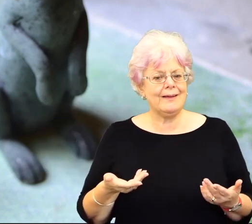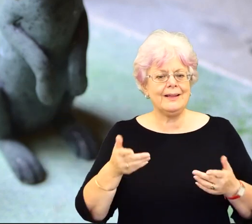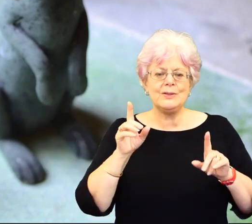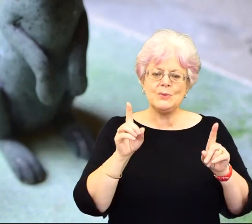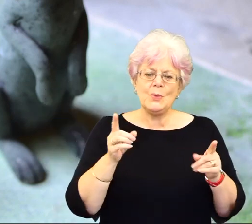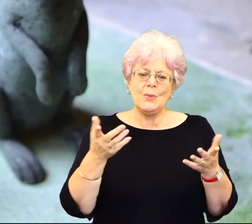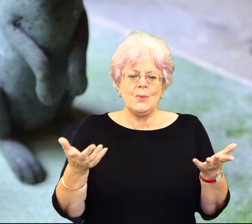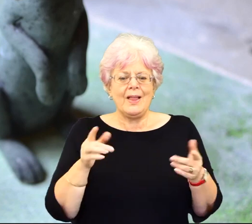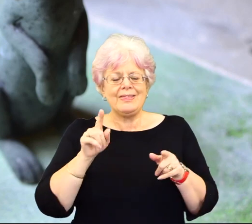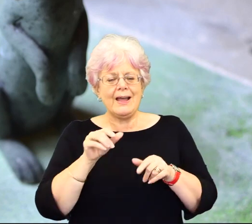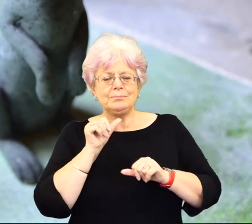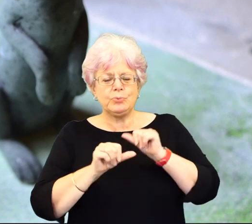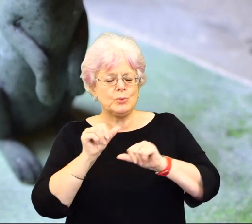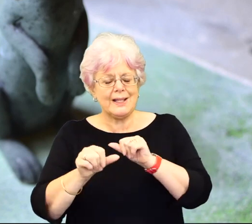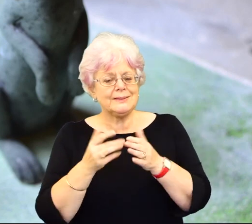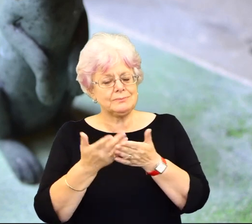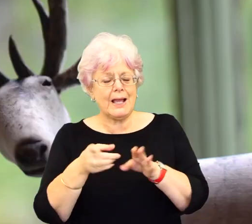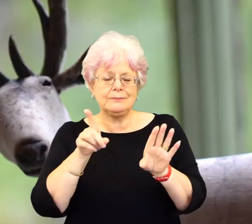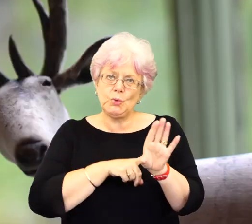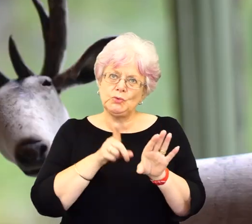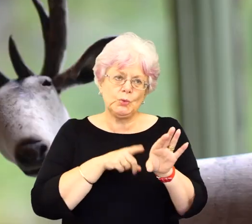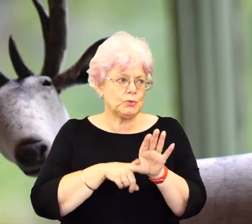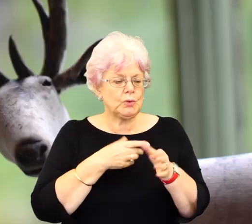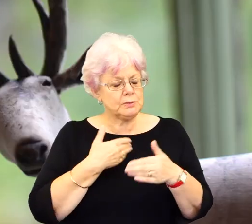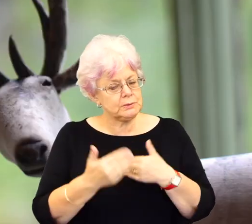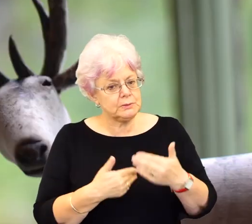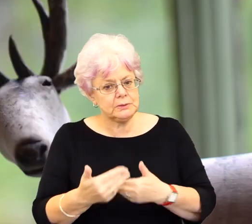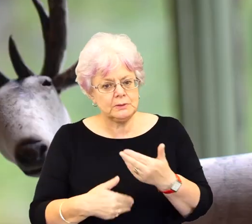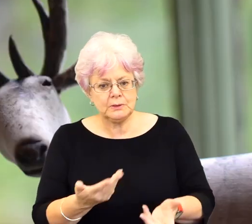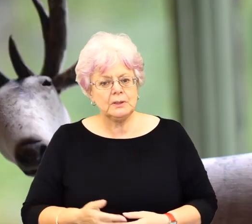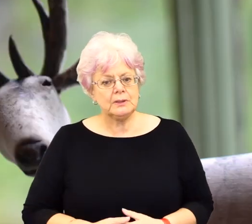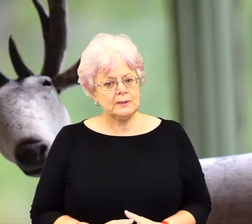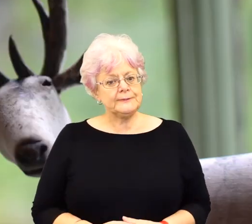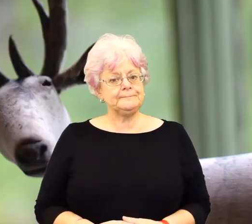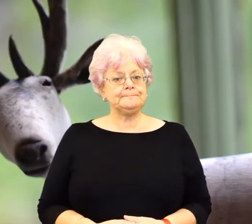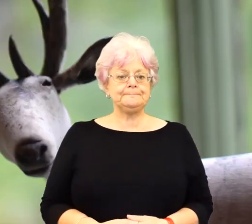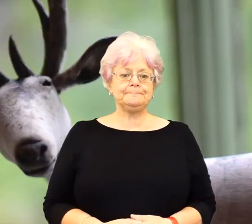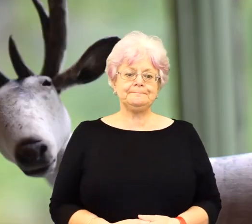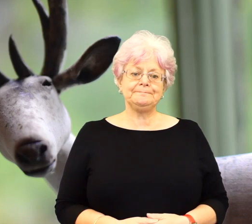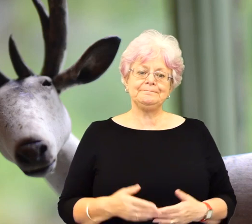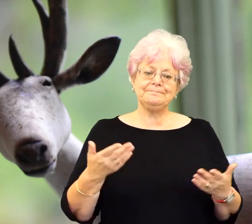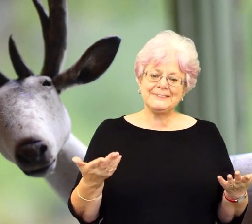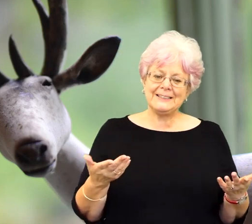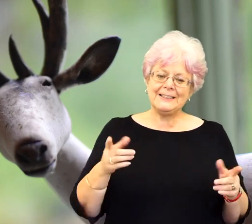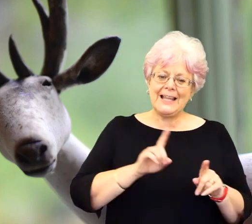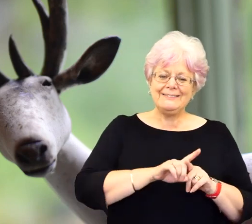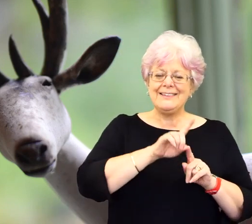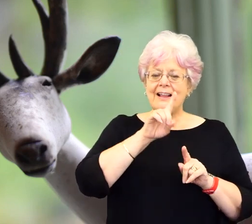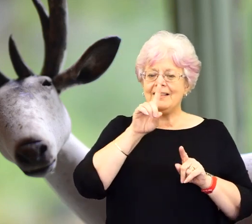time for these. Just to filter through, isn't it? Just that filtering process, and take years. Yes. And have different